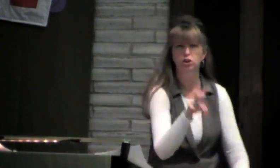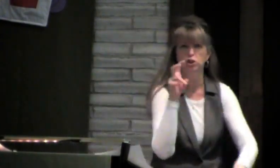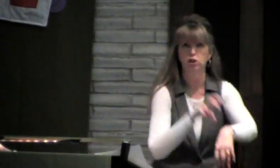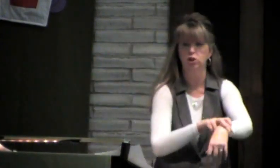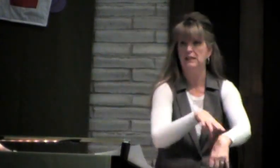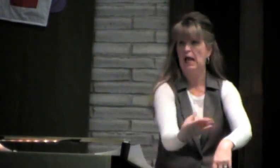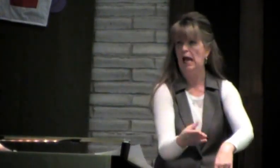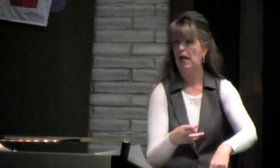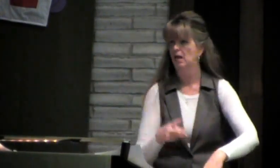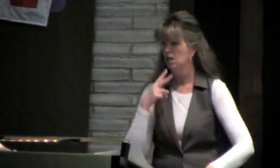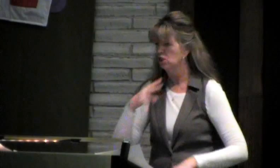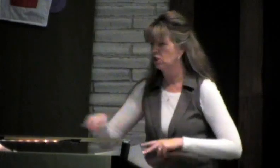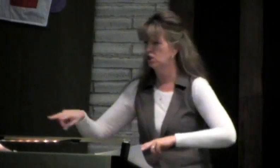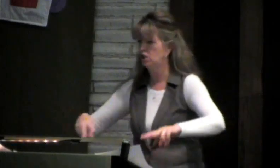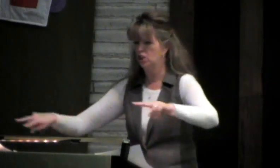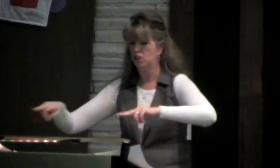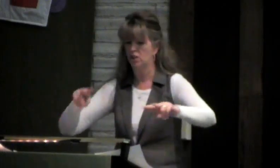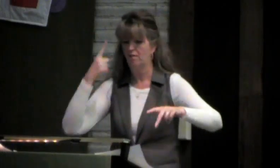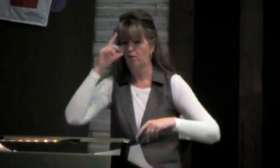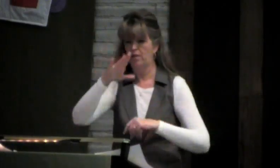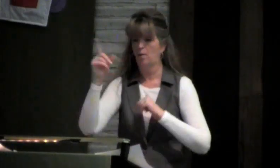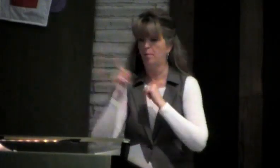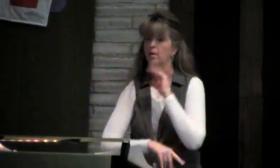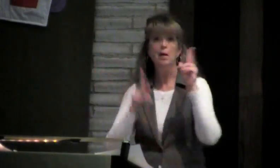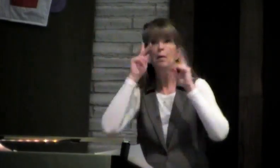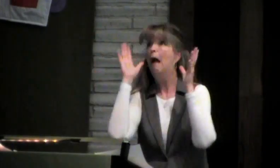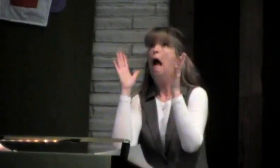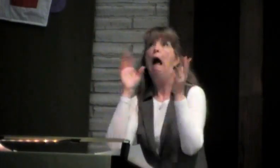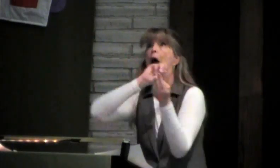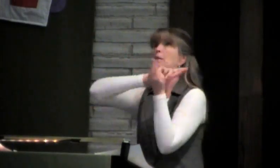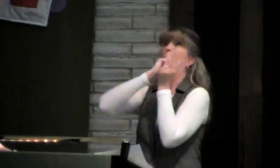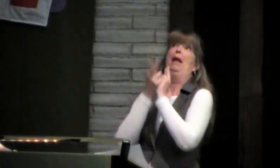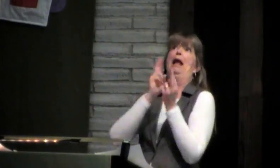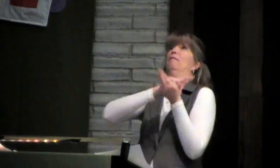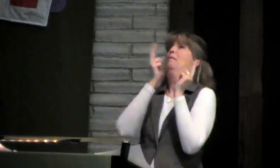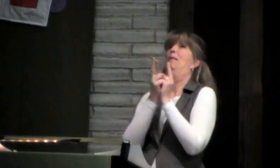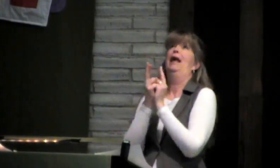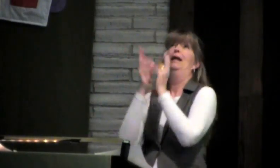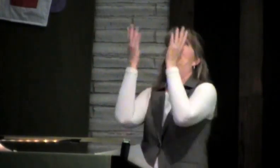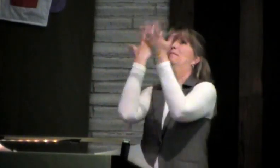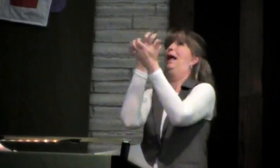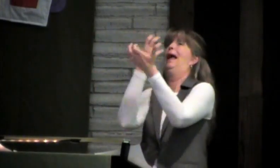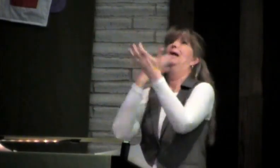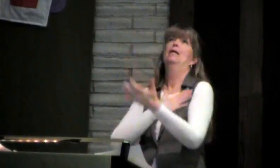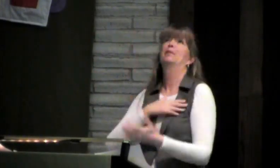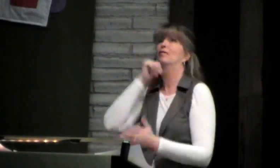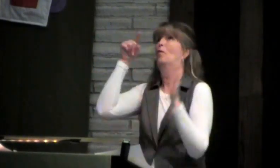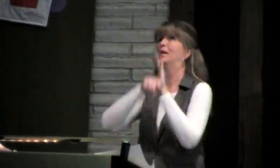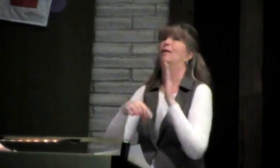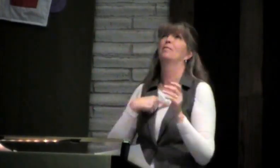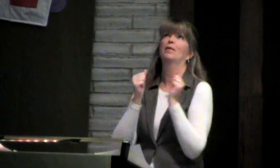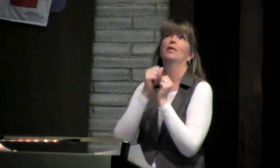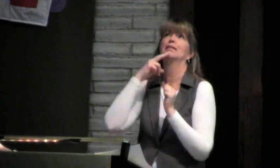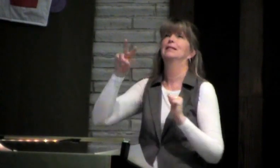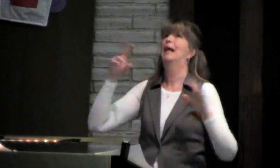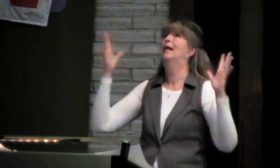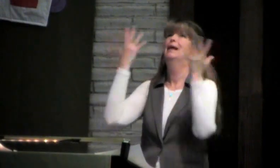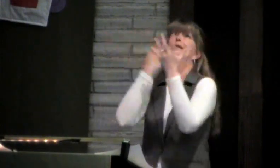slithering right through their tents, and they would bite people and die for punishment. The people immediately began to repent and beg for mercy,